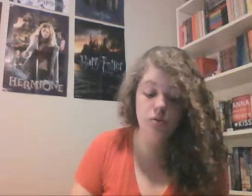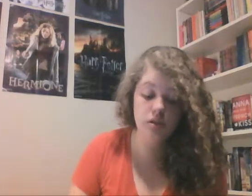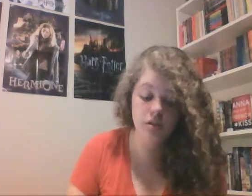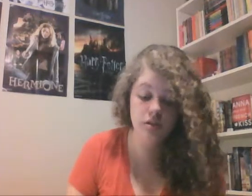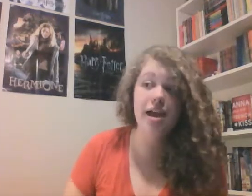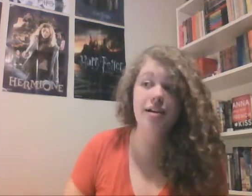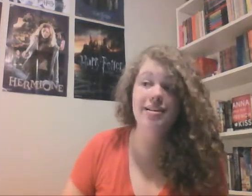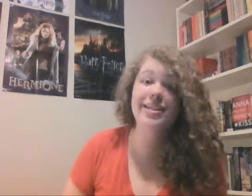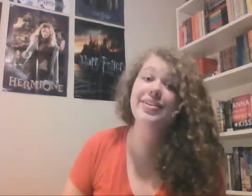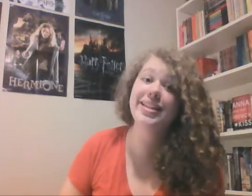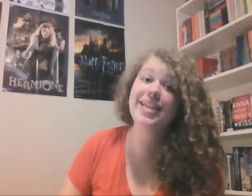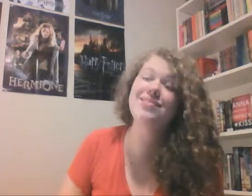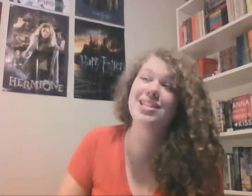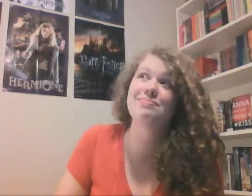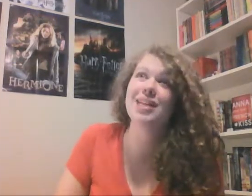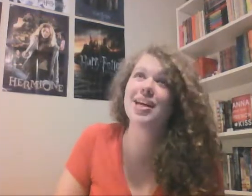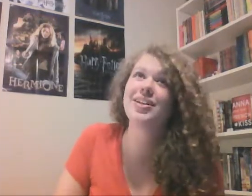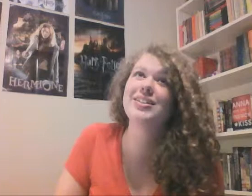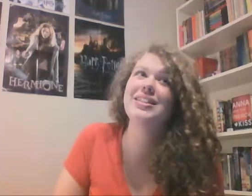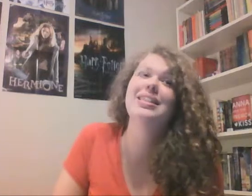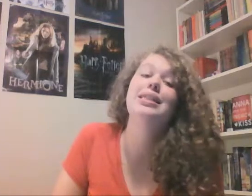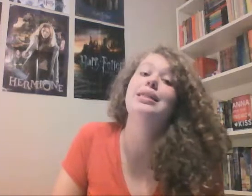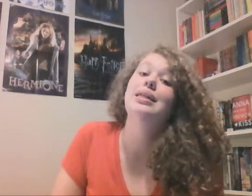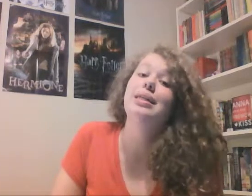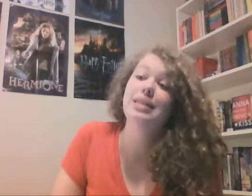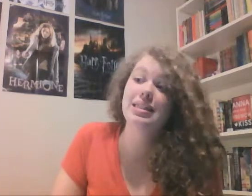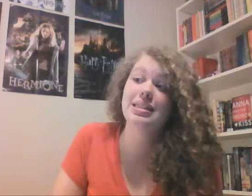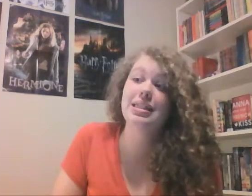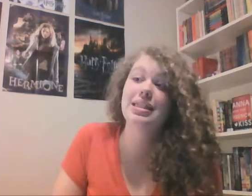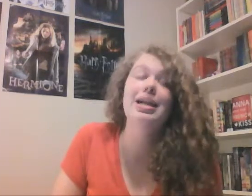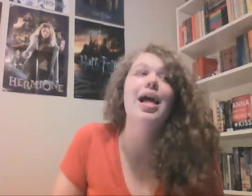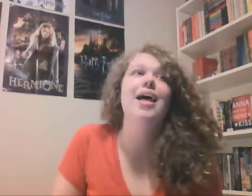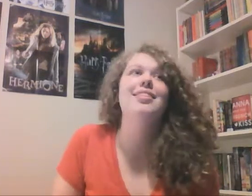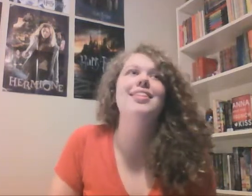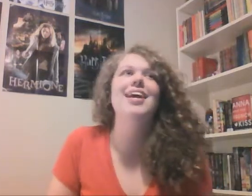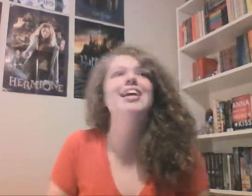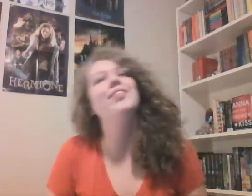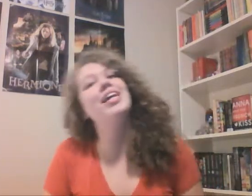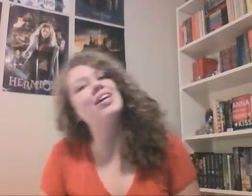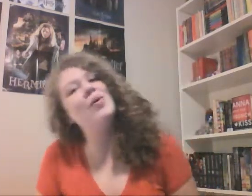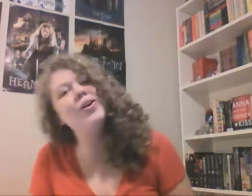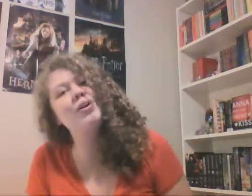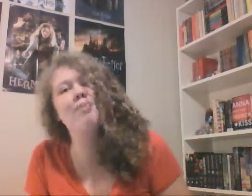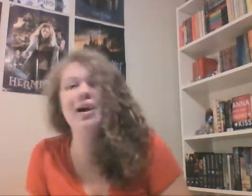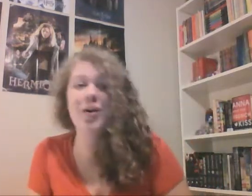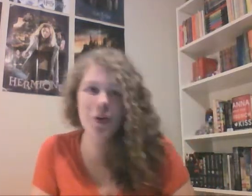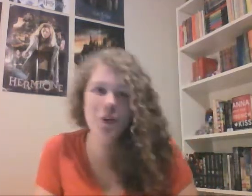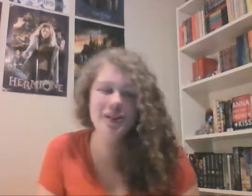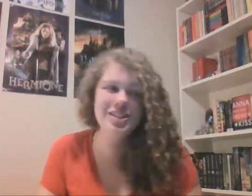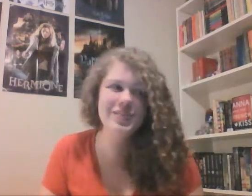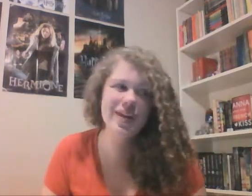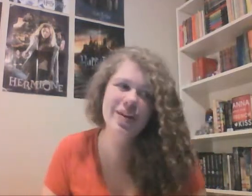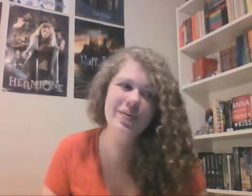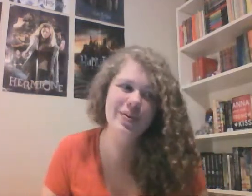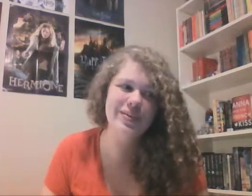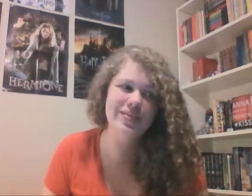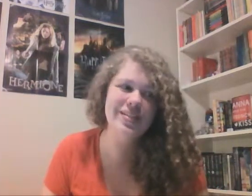and Clary leaves him there huh and then they end up getting cornered by a whole bunch of werewolves